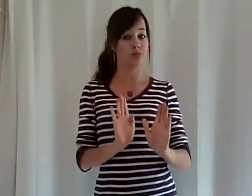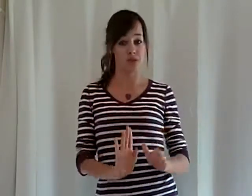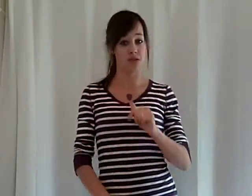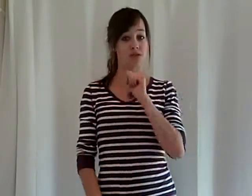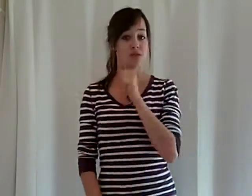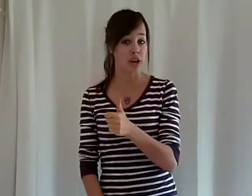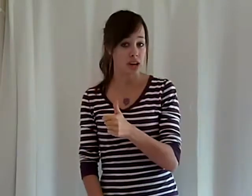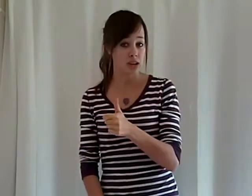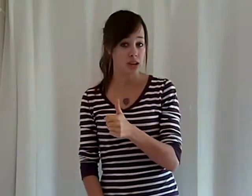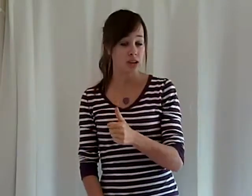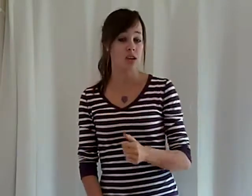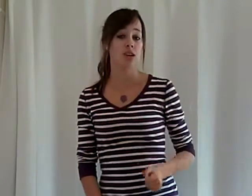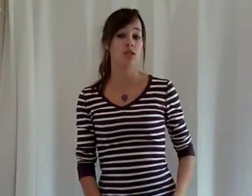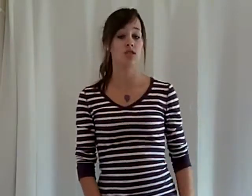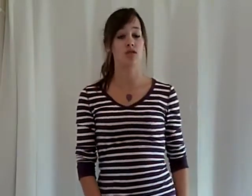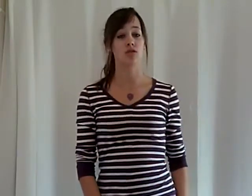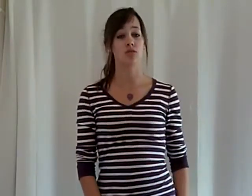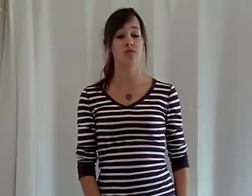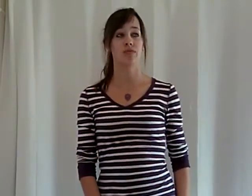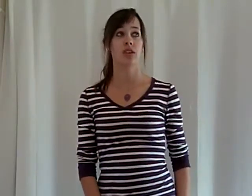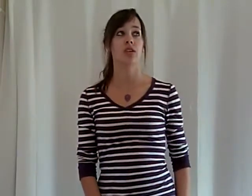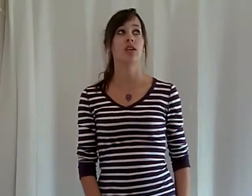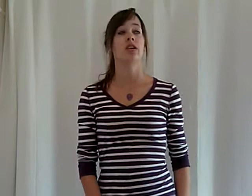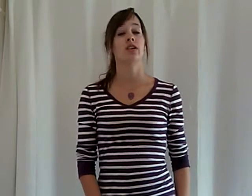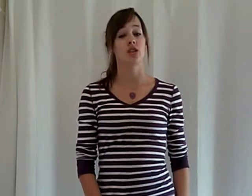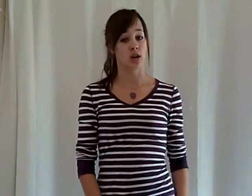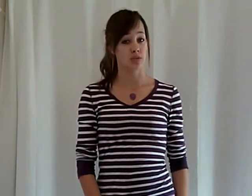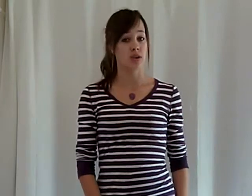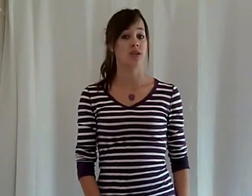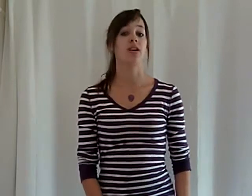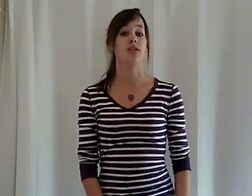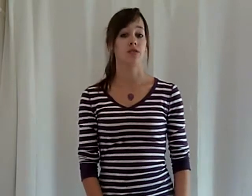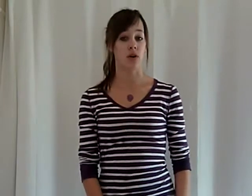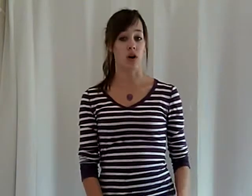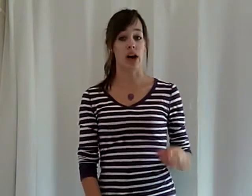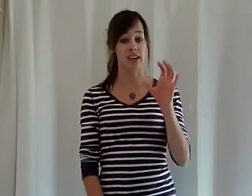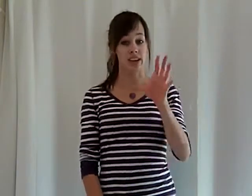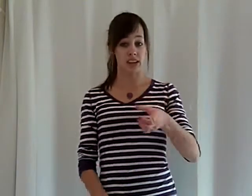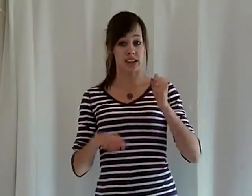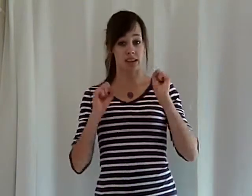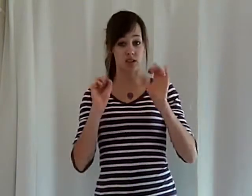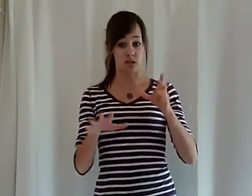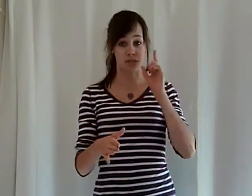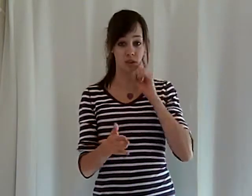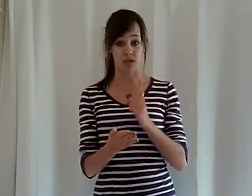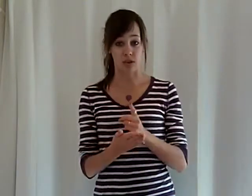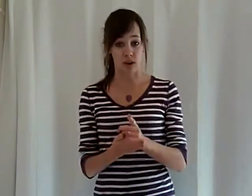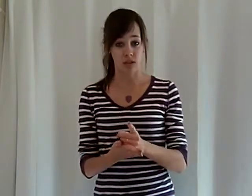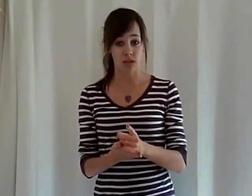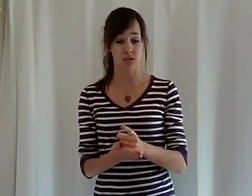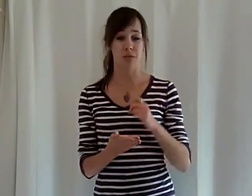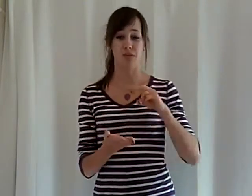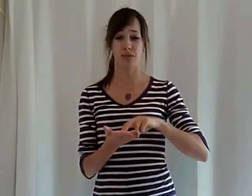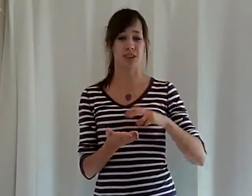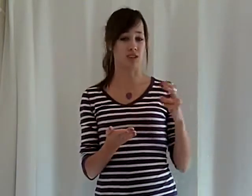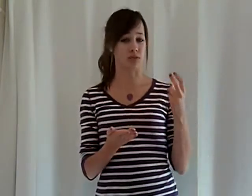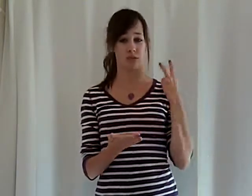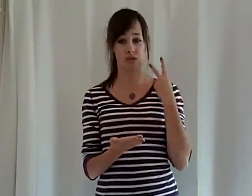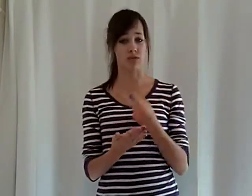be afraid to jump, then fall. I did like jump, then fall. Some people do like jump, then